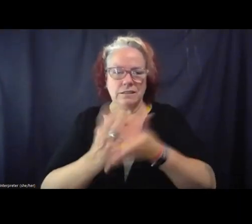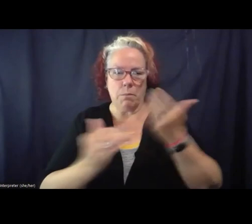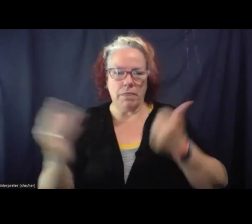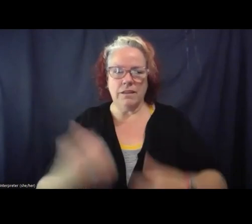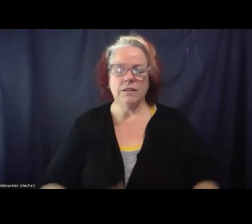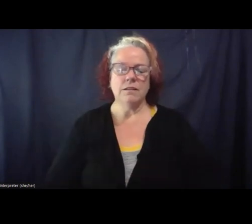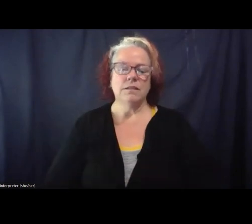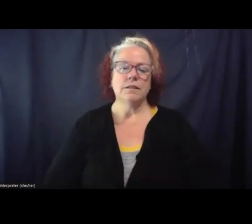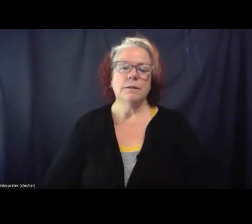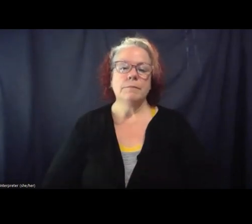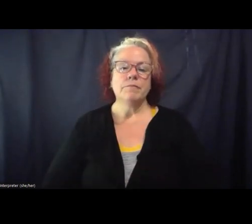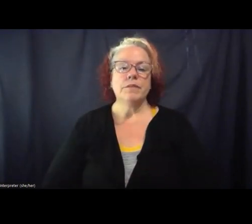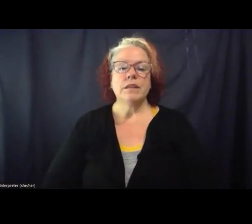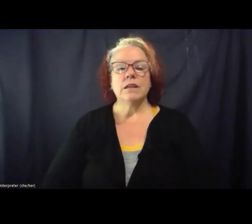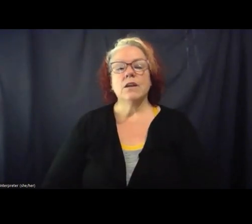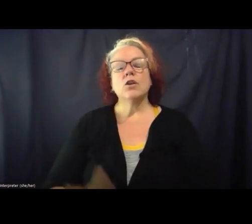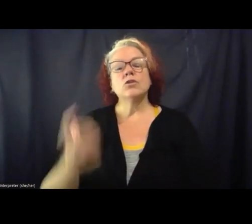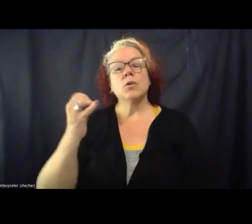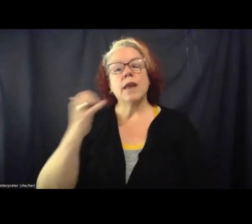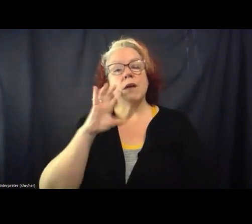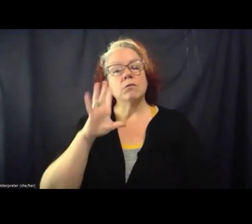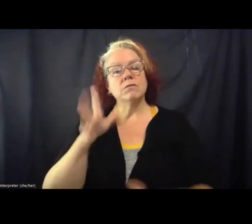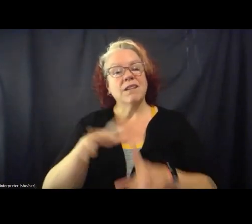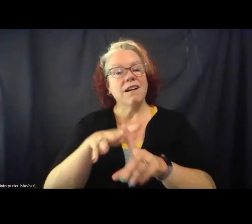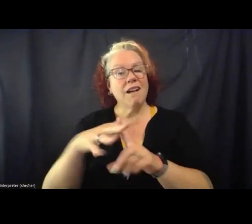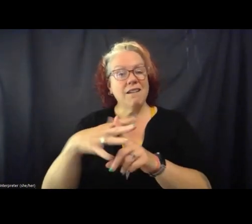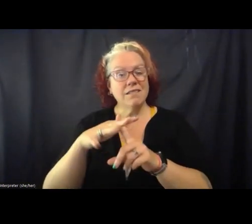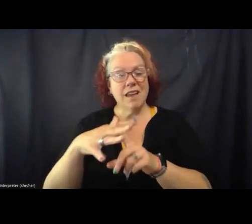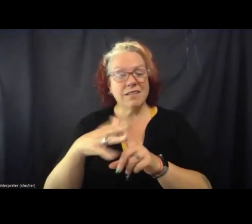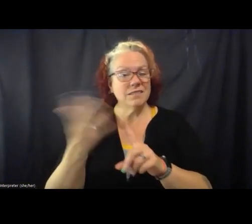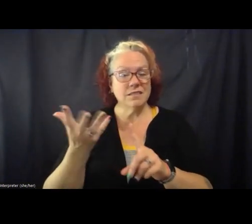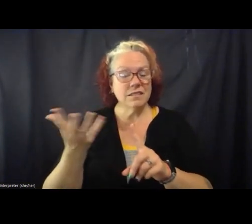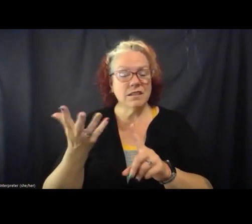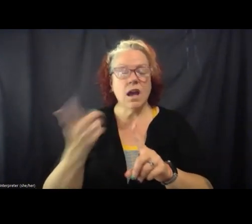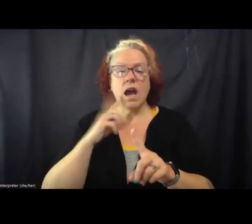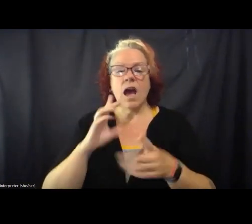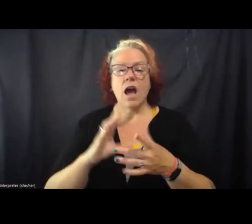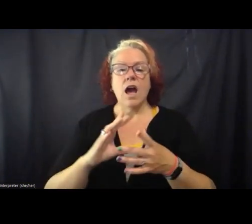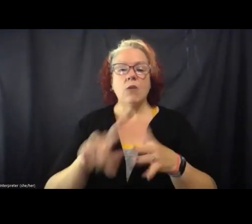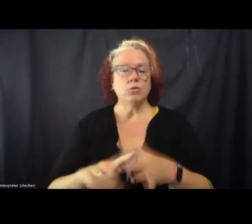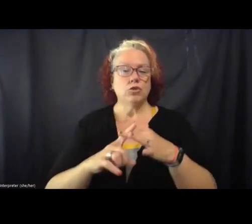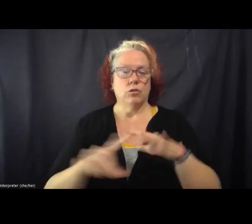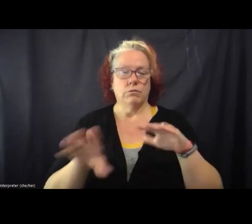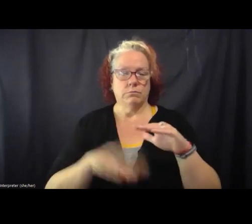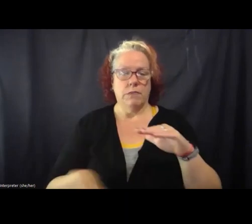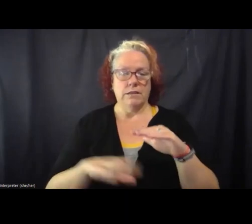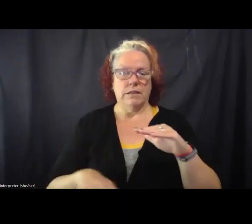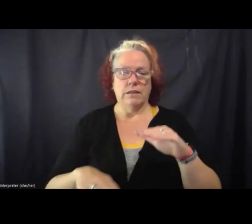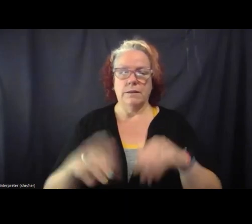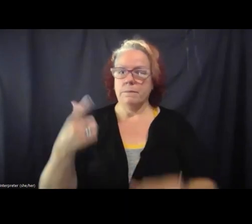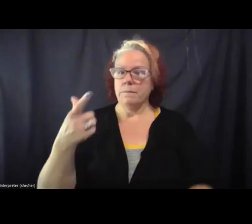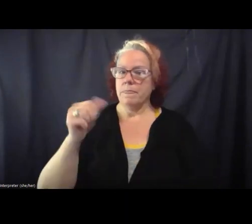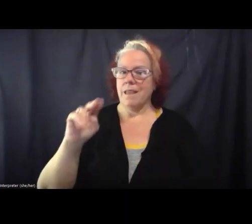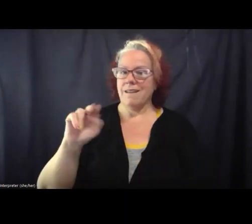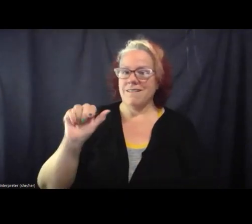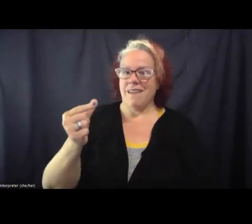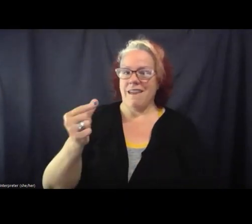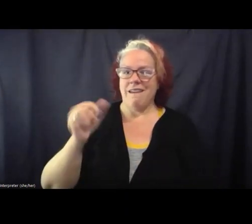kind of by way of context, I guess I'll start at the basics. What is a gang injunction?